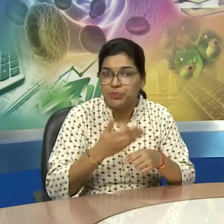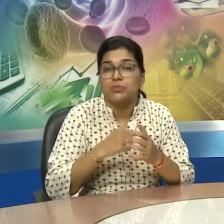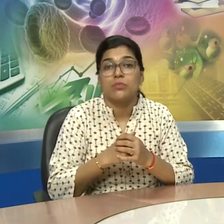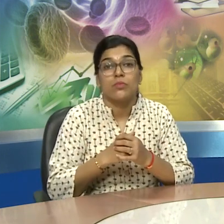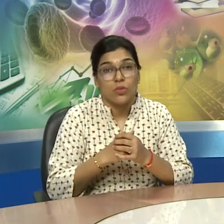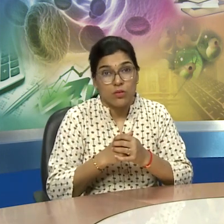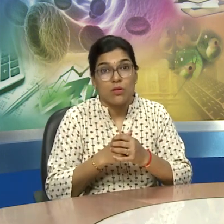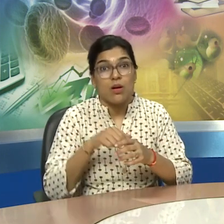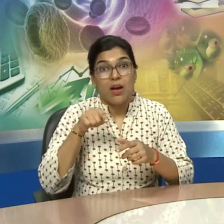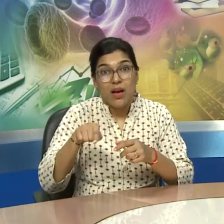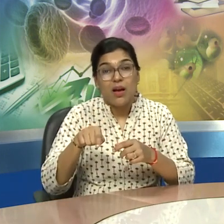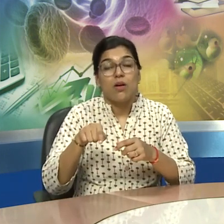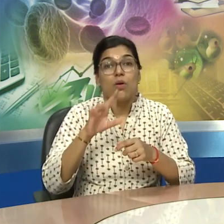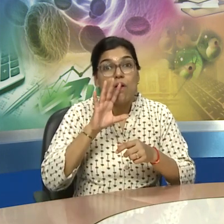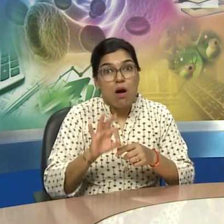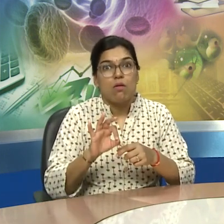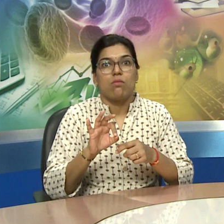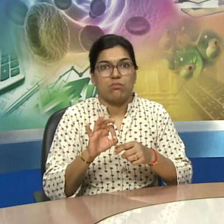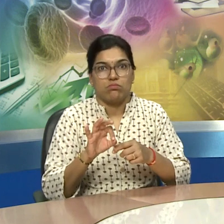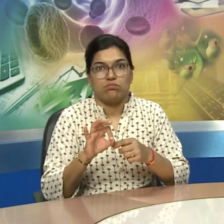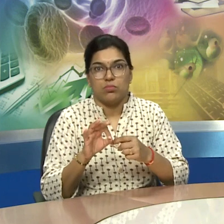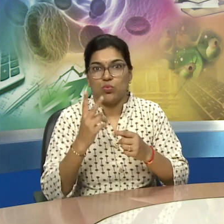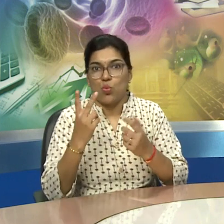produced different new metals